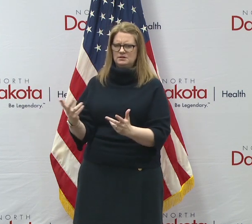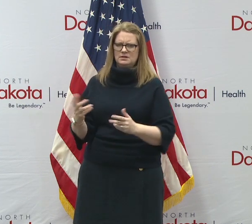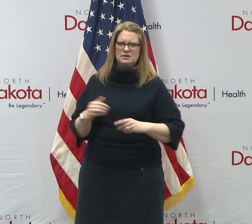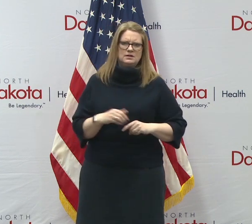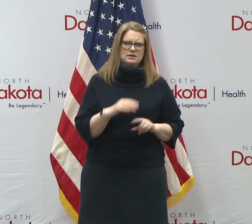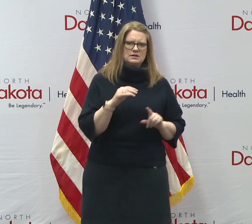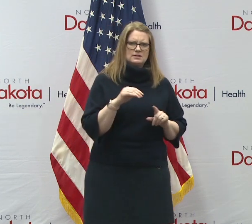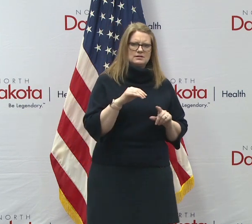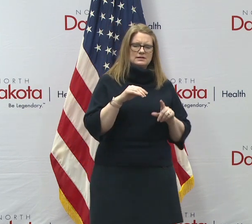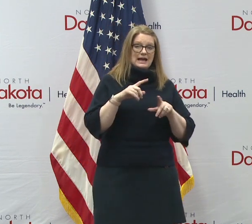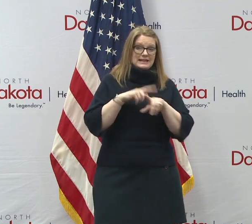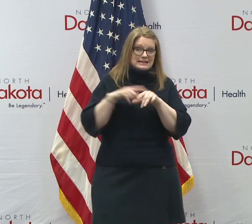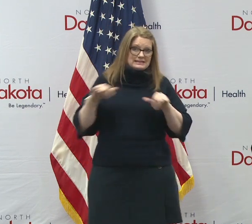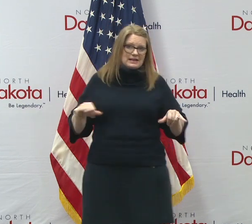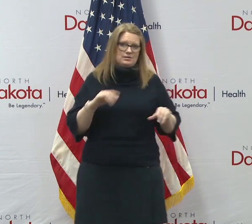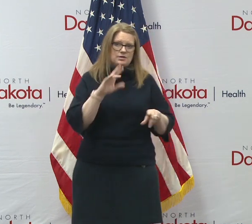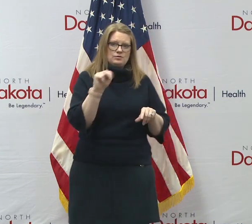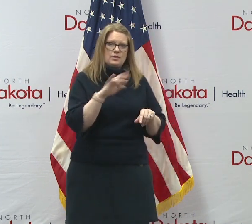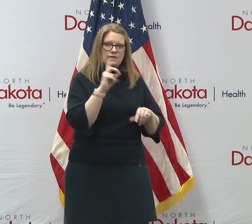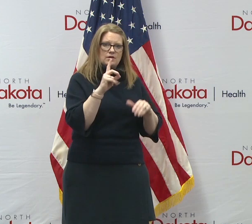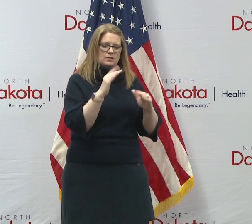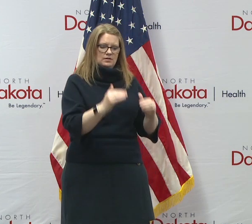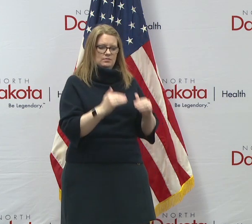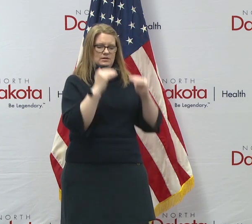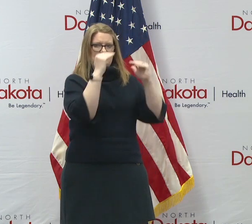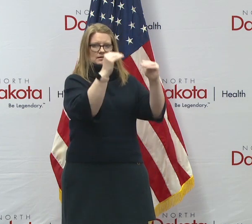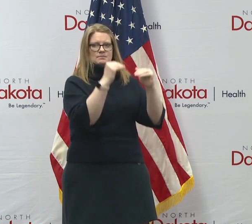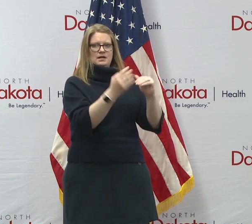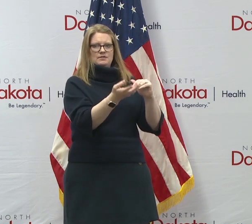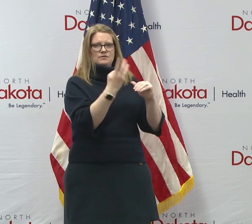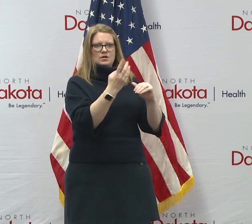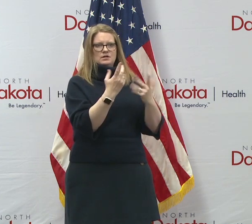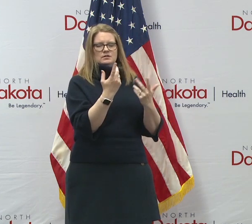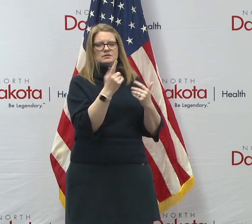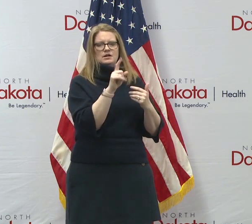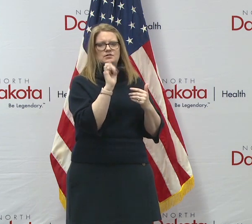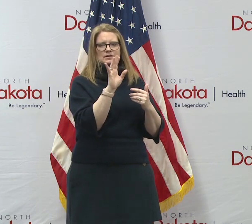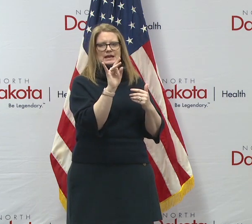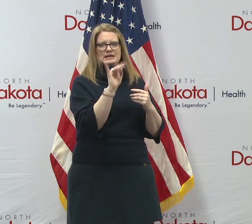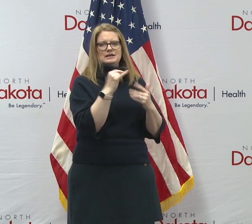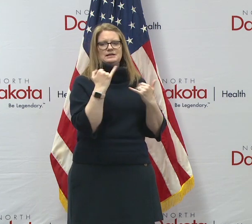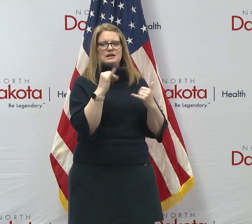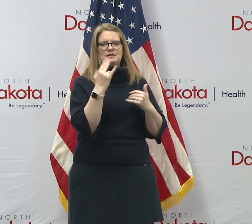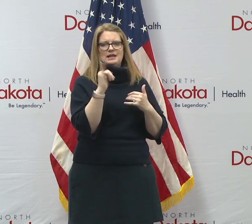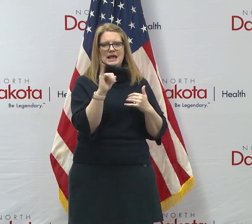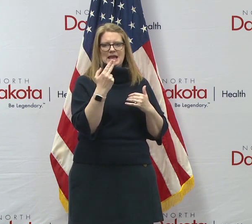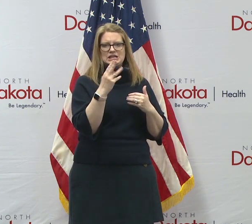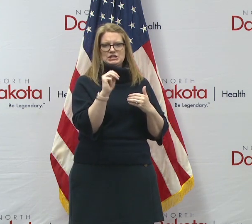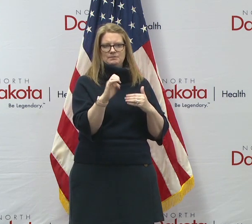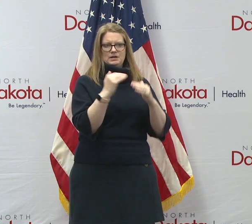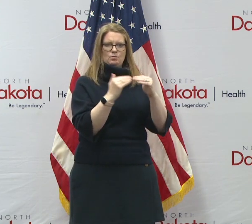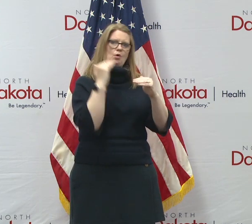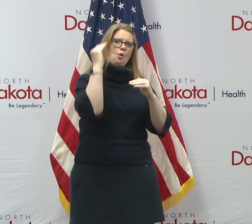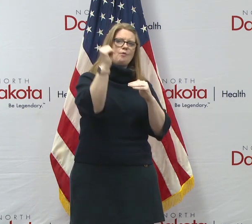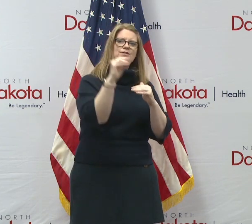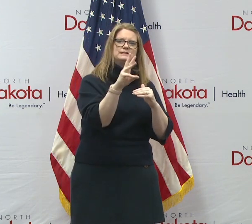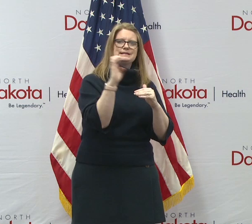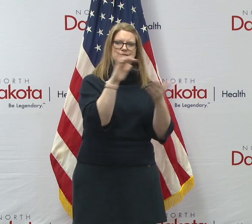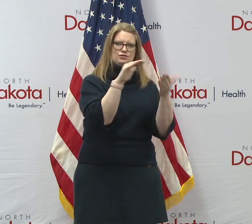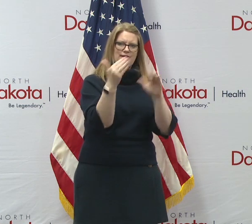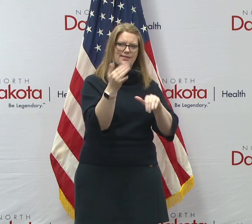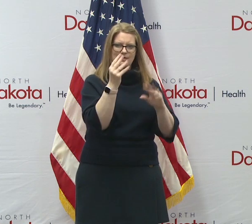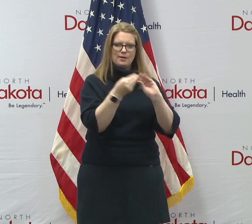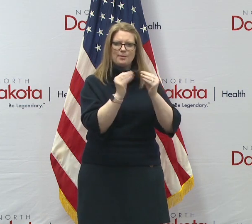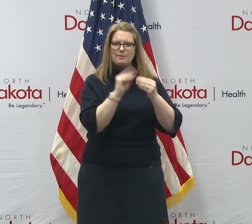North Dakota at the same time went up by about a factor of four. I mean, I think on Sunday we were at 118 and now on the IHME model, we're over 600. Uh, there,